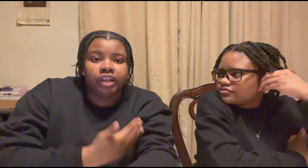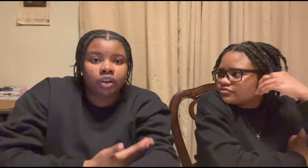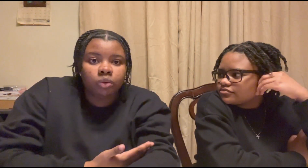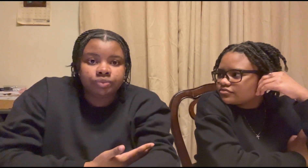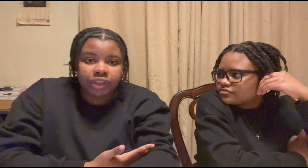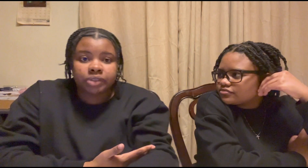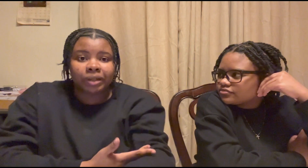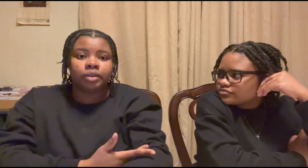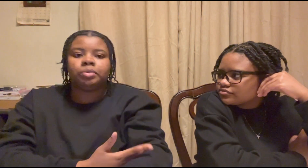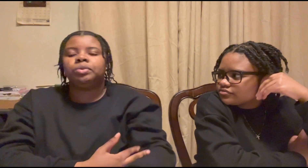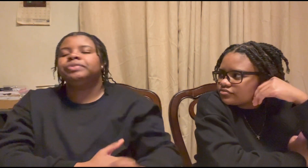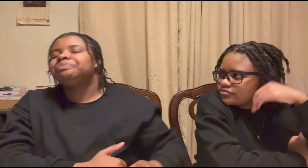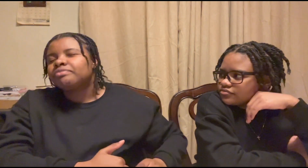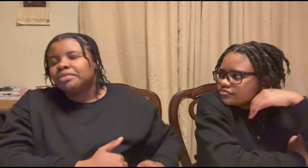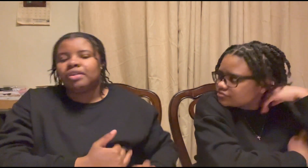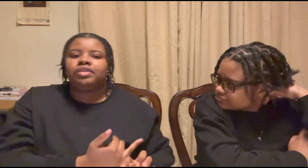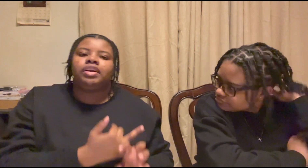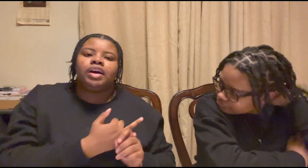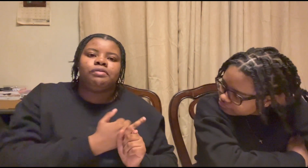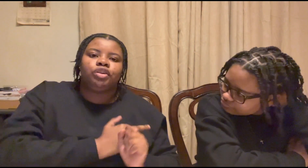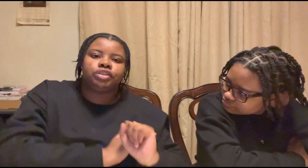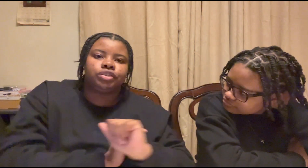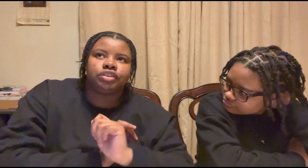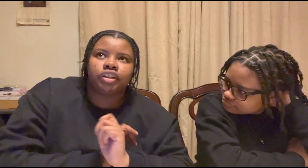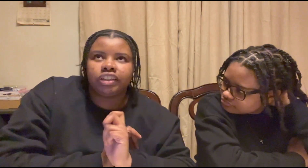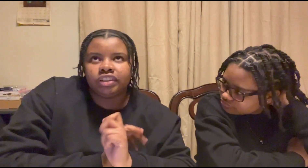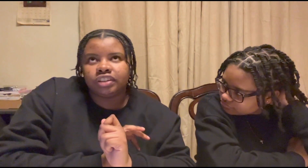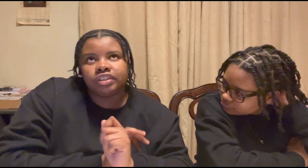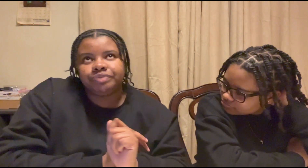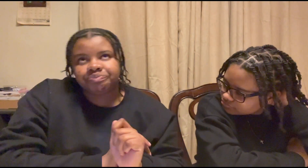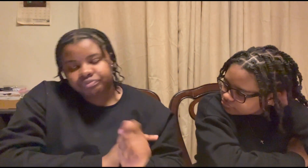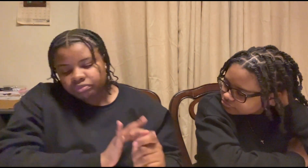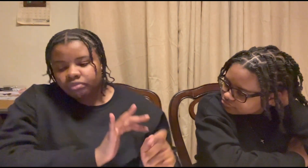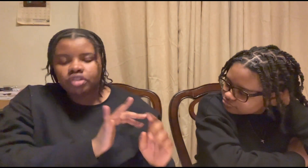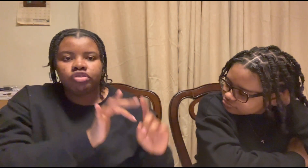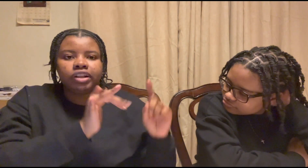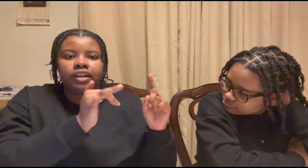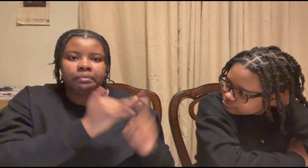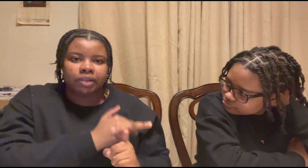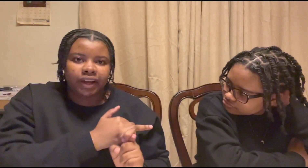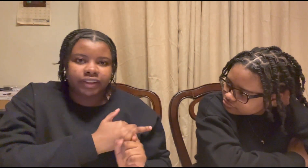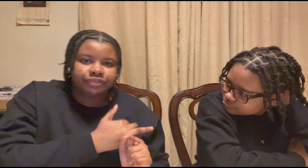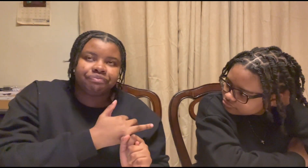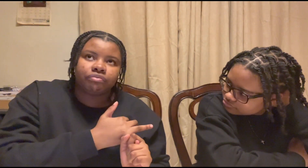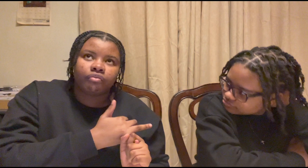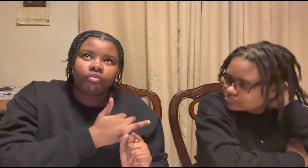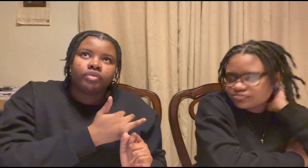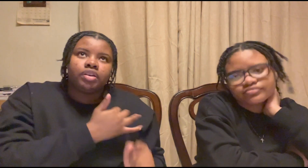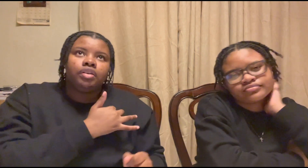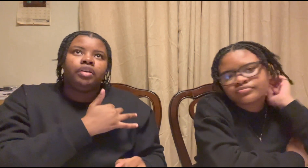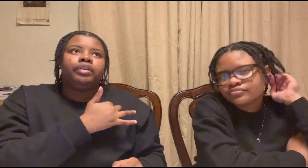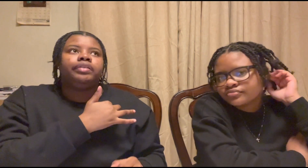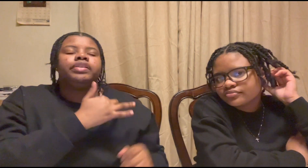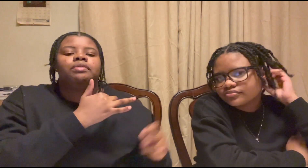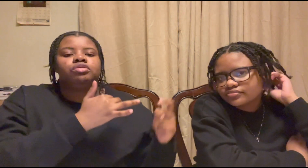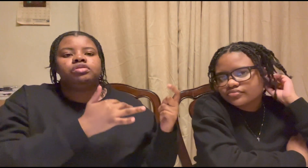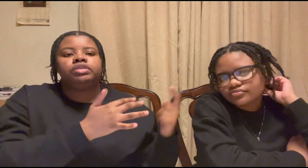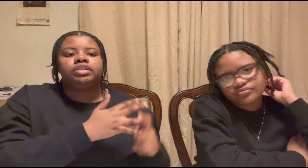yellow that's my number one but then i'm also starting to really like black now i'm also really